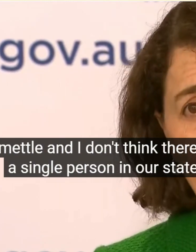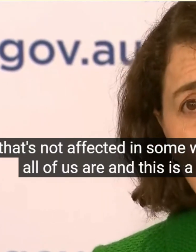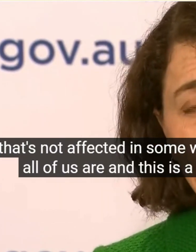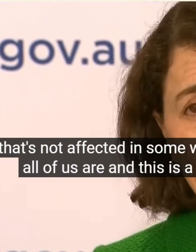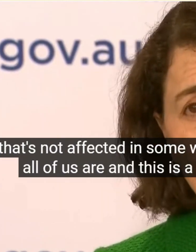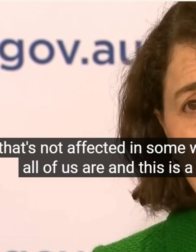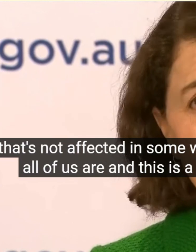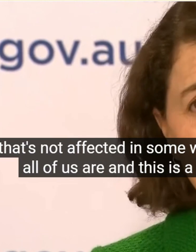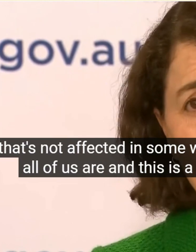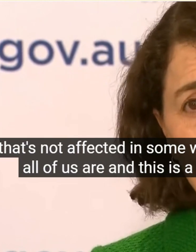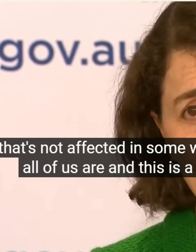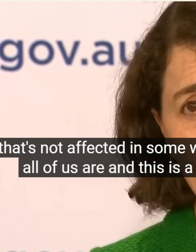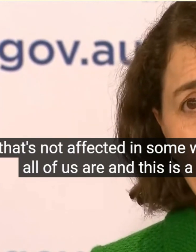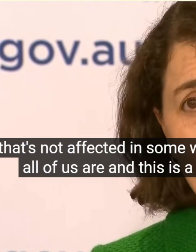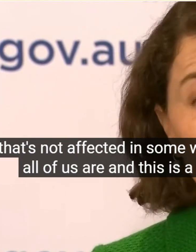Leadership On